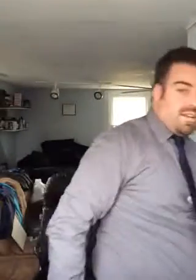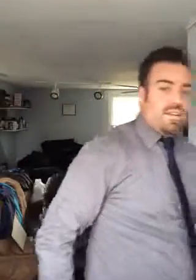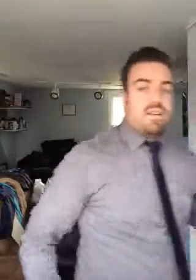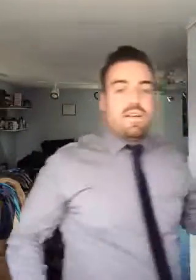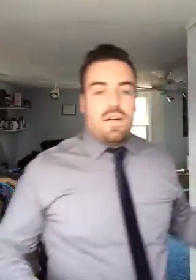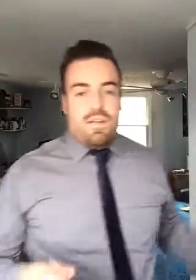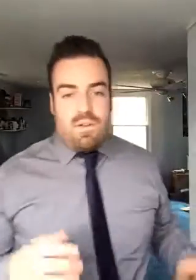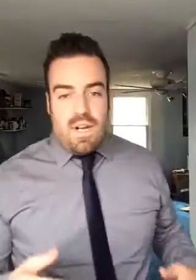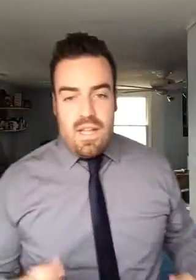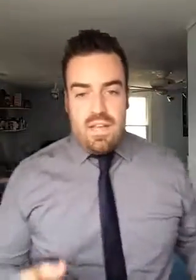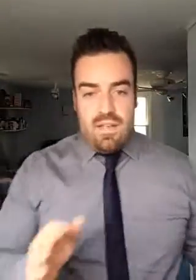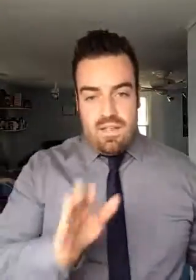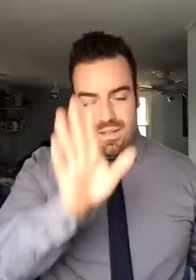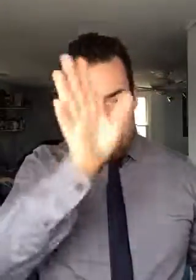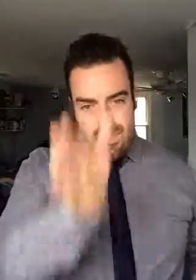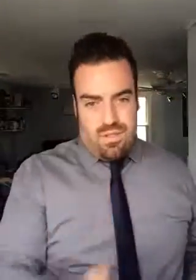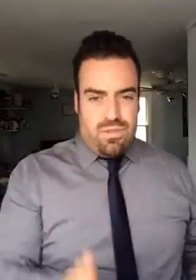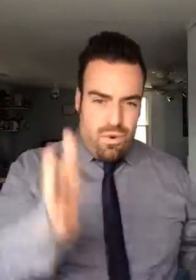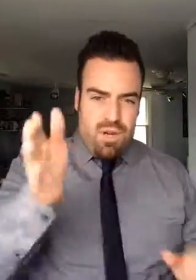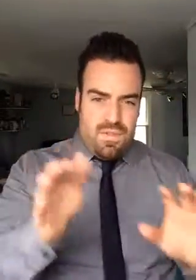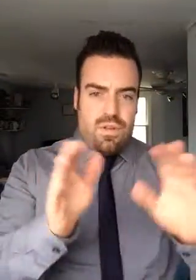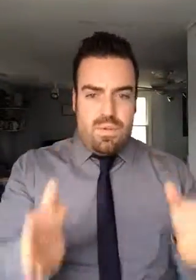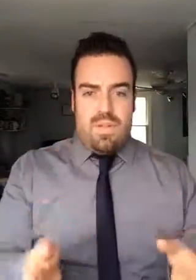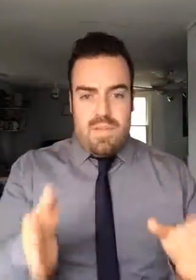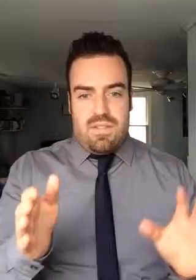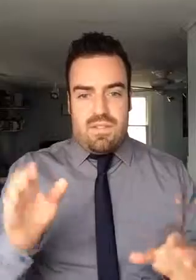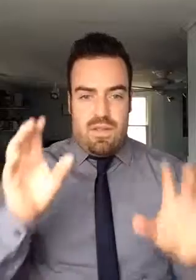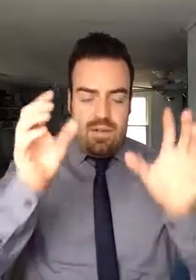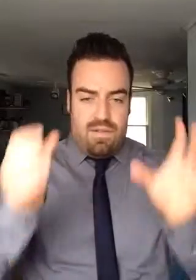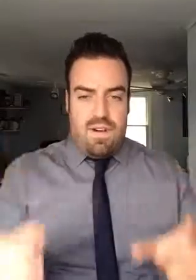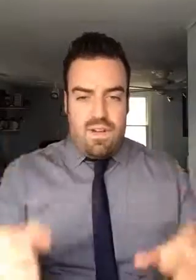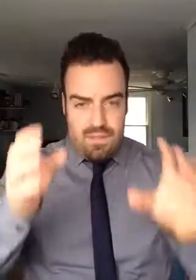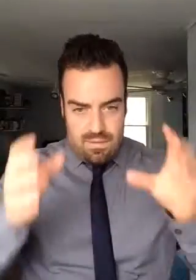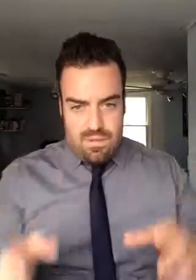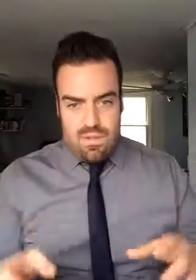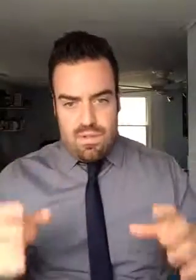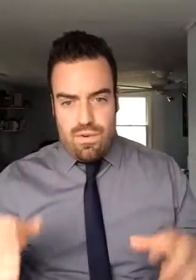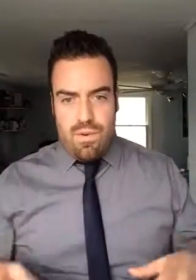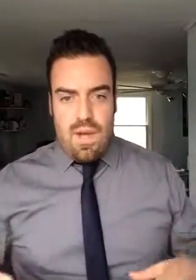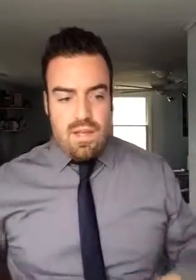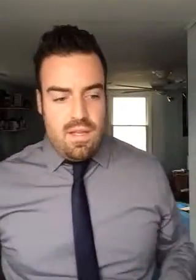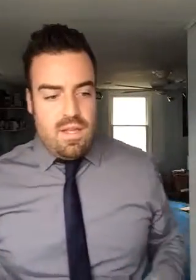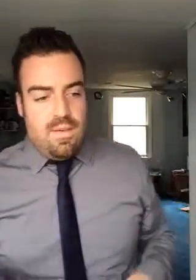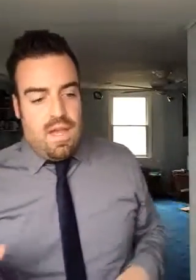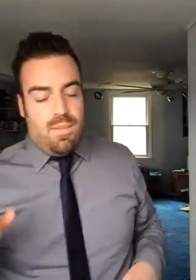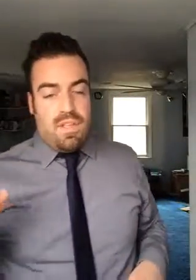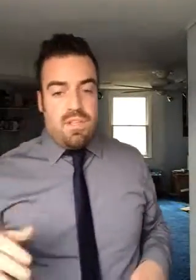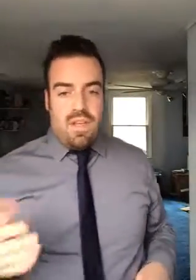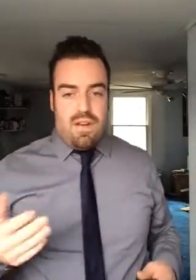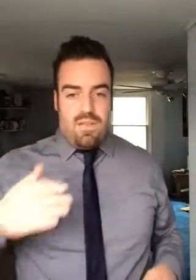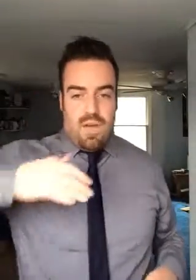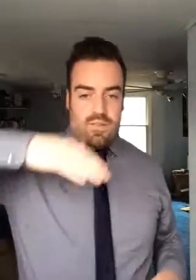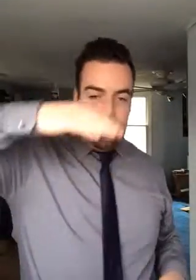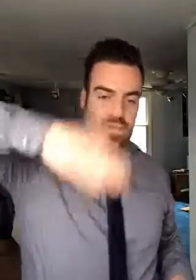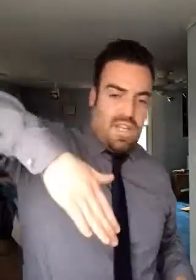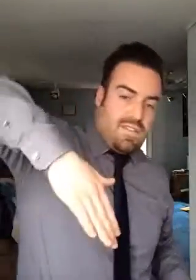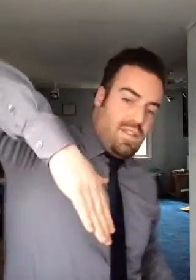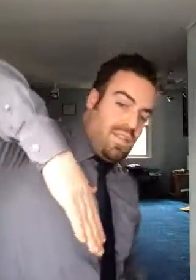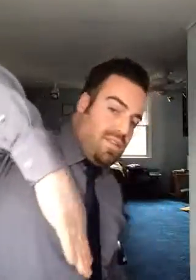of your right leg, it would sort of show you where the muscles go in a very sort of crude way. And these, again, are responsible for flexing the knee.